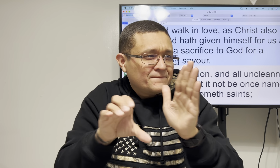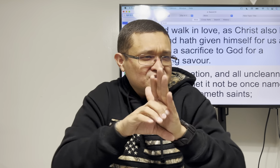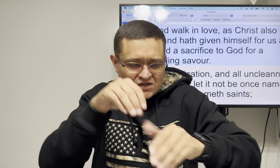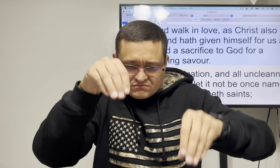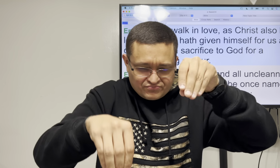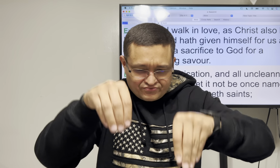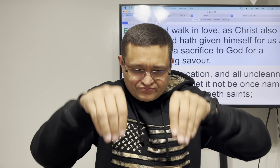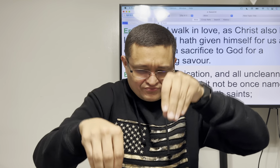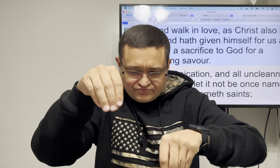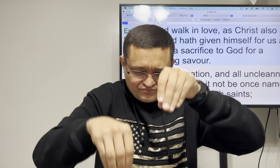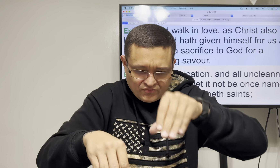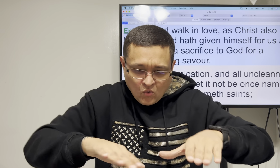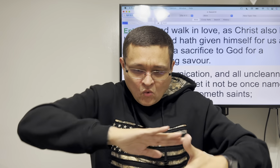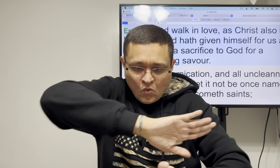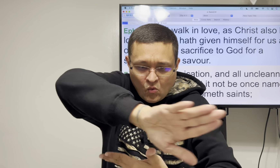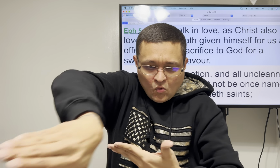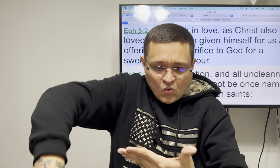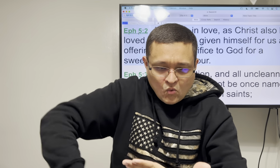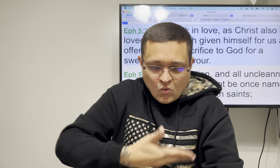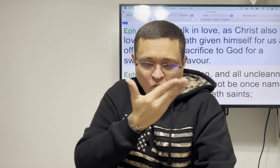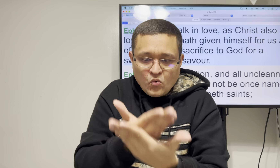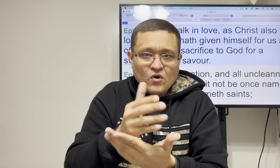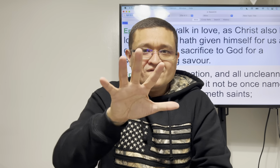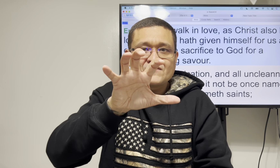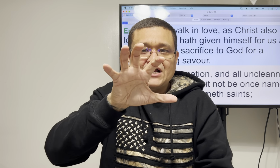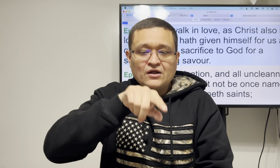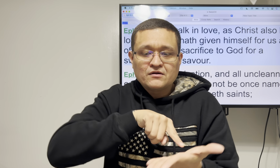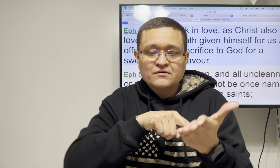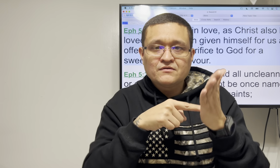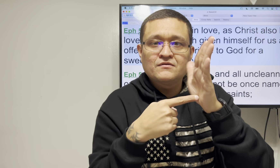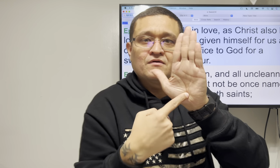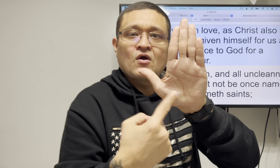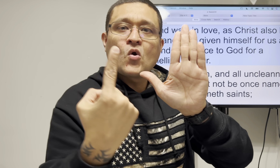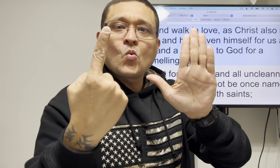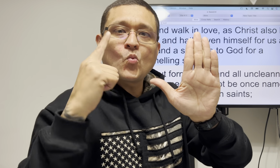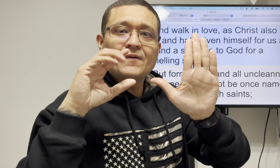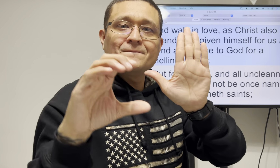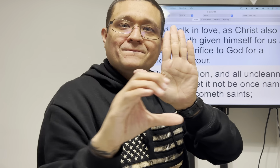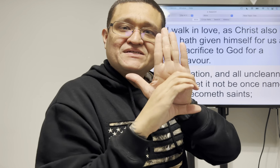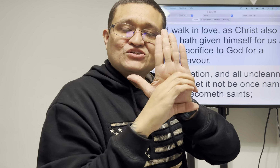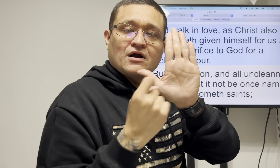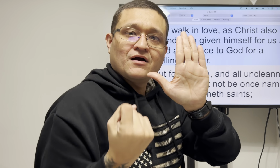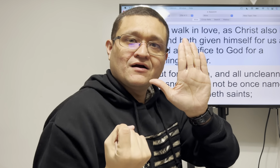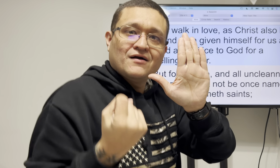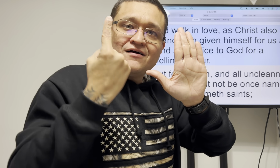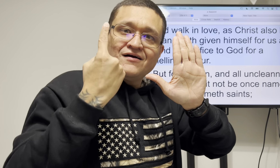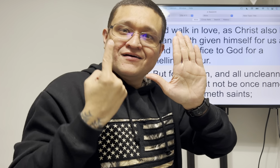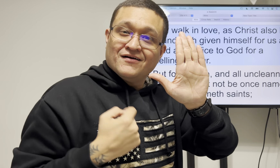and you follow the picture and you start to add more and more until it's all 500 are put together to show one picture